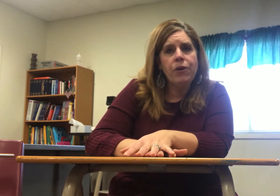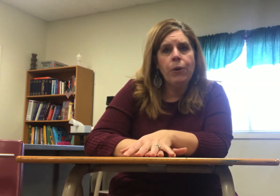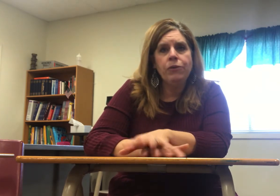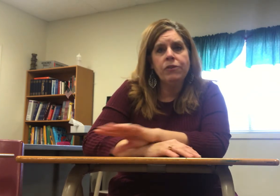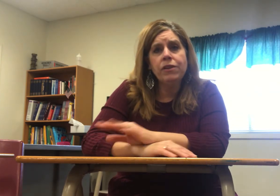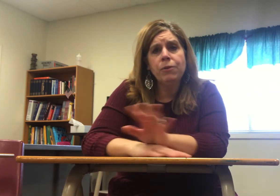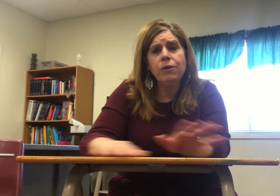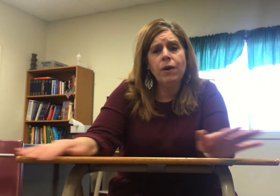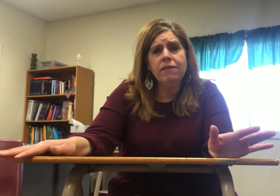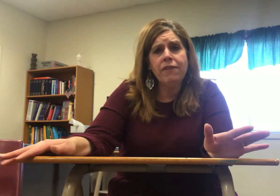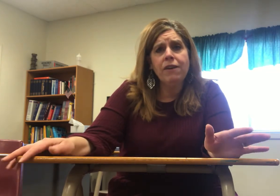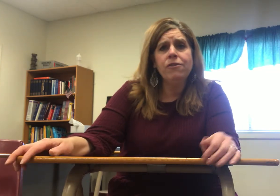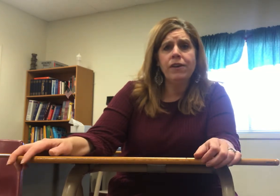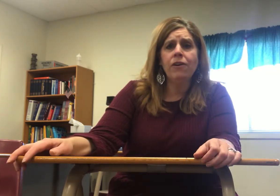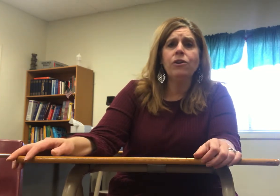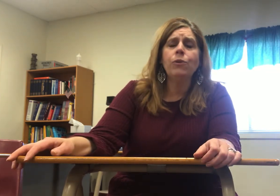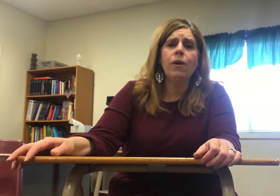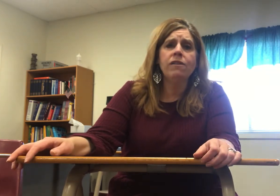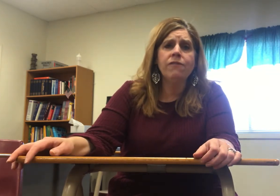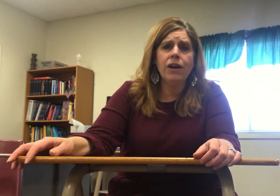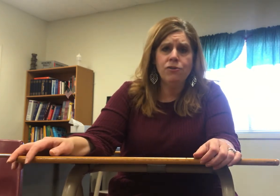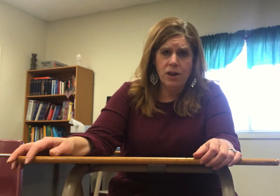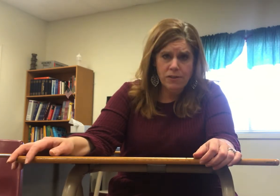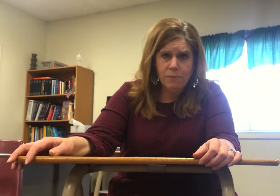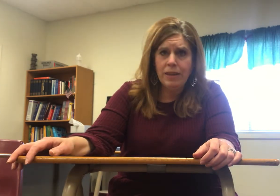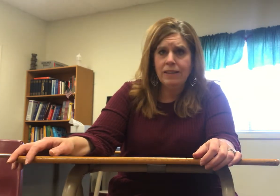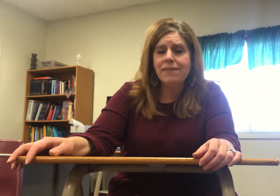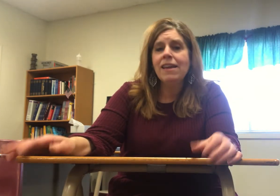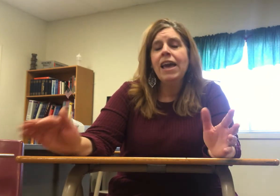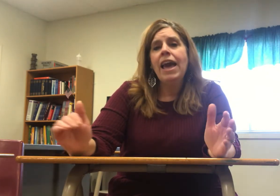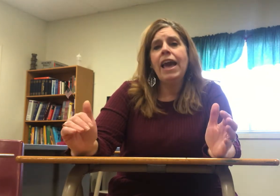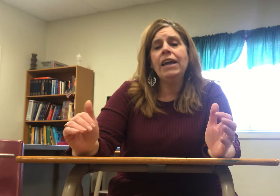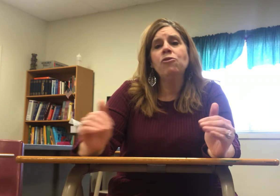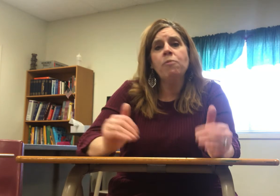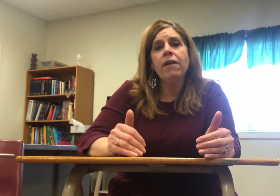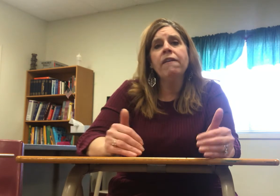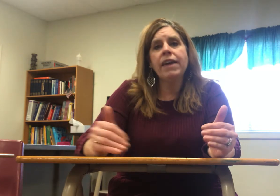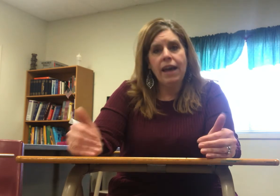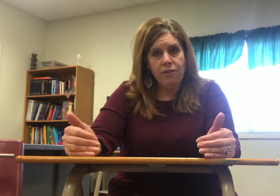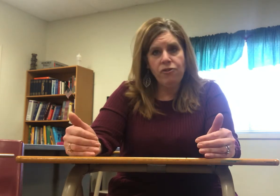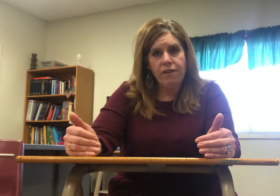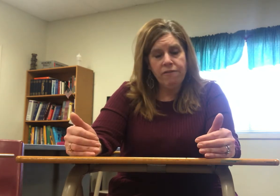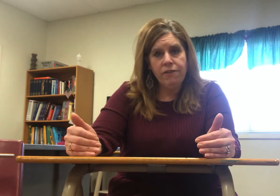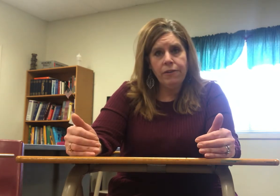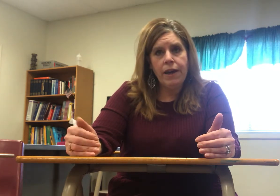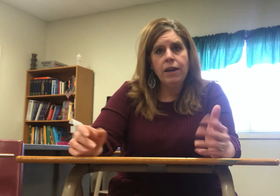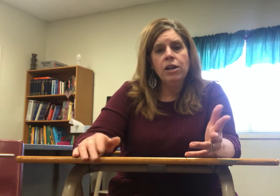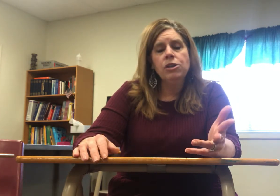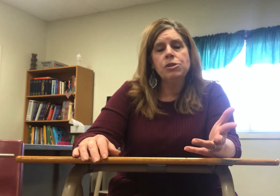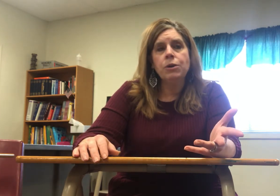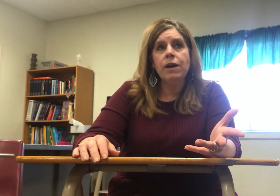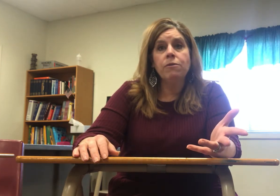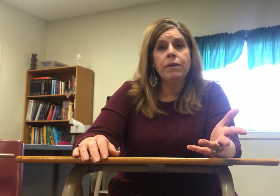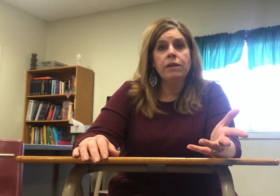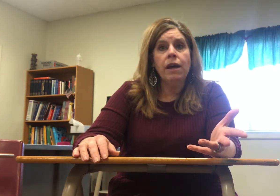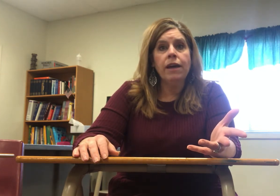don't let the word quantifiers scare you quantifier just means a numeric adjective okay so that would be like